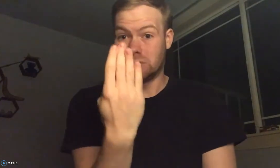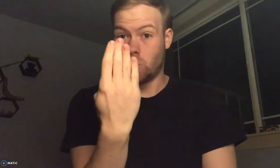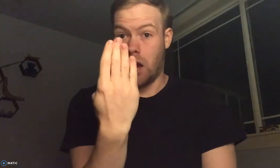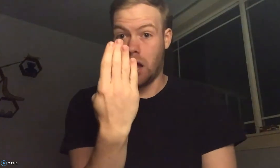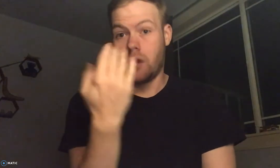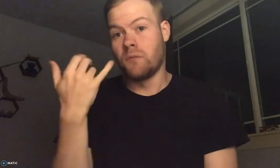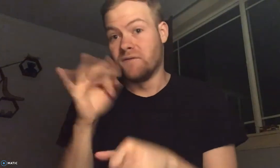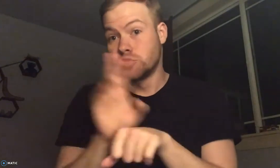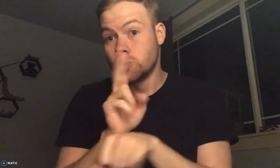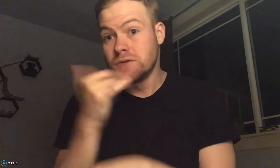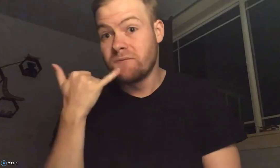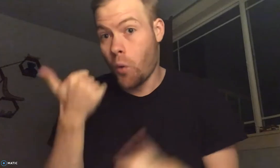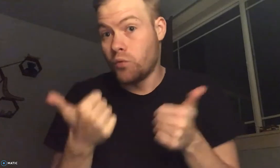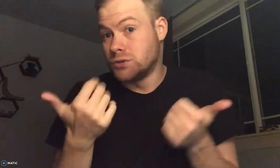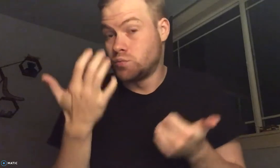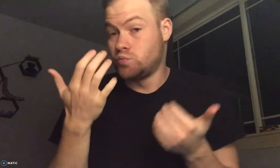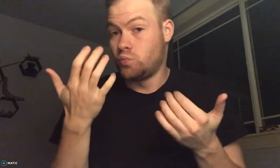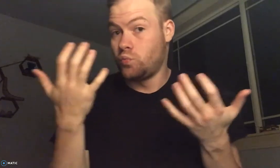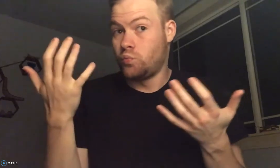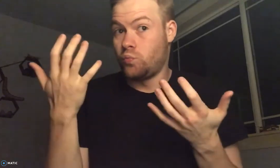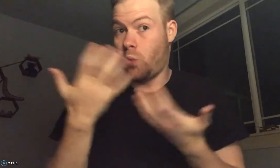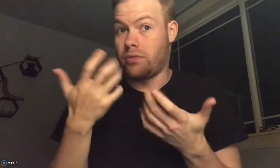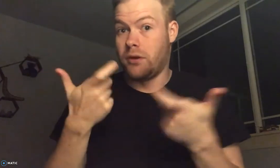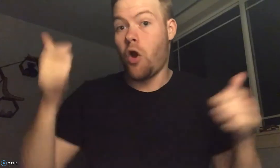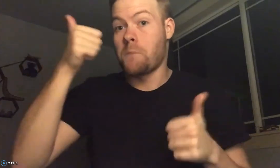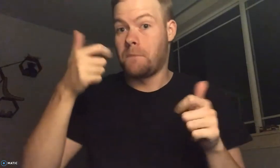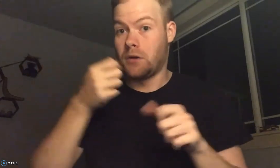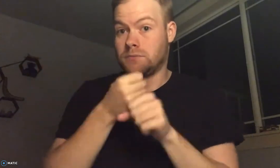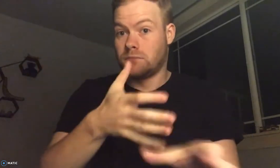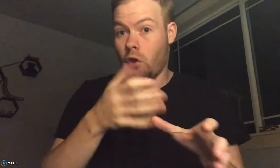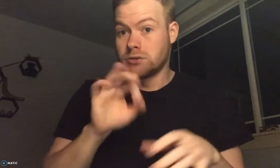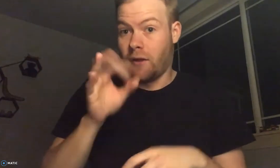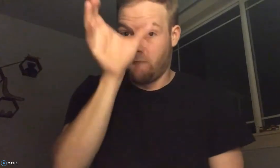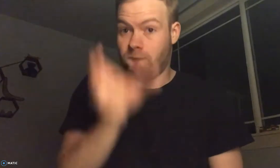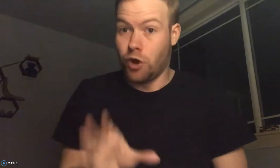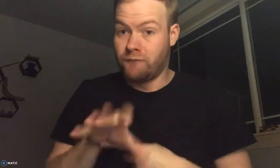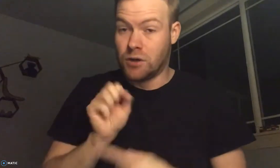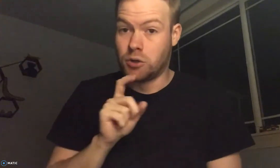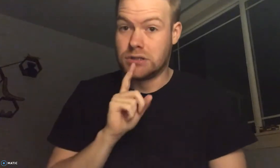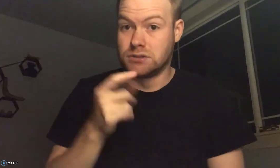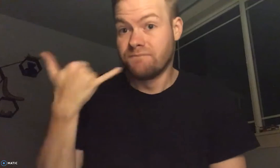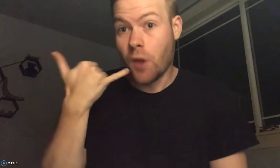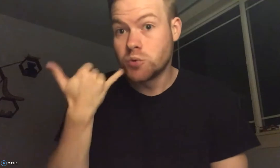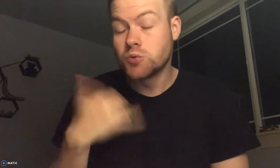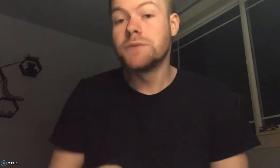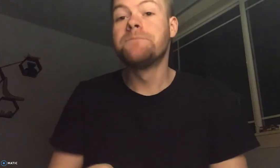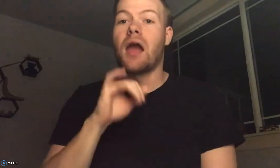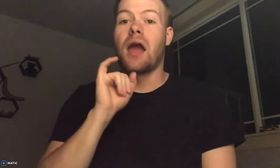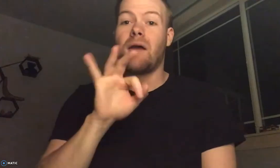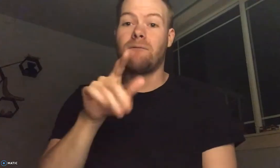And if you have it up ways, it poses some difficulties as well,